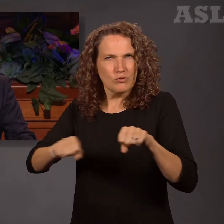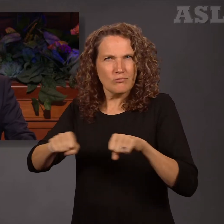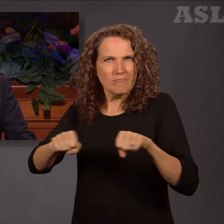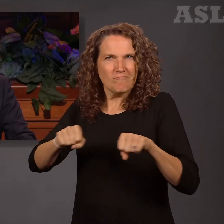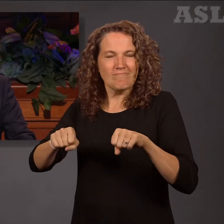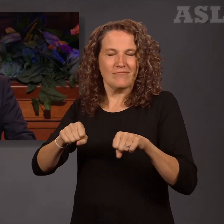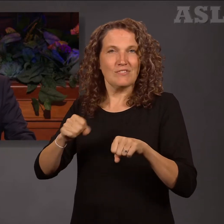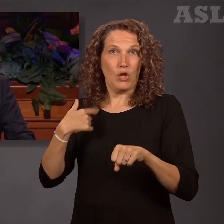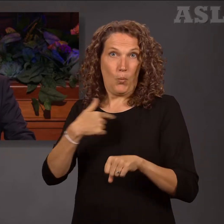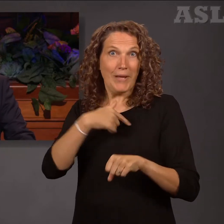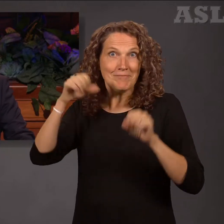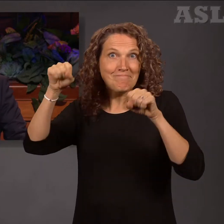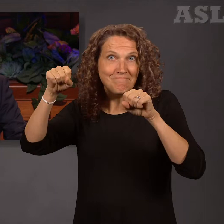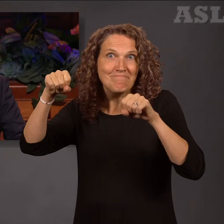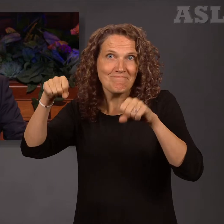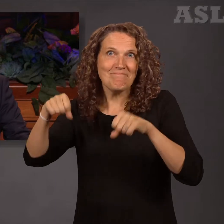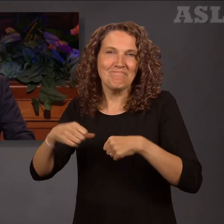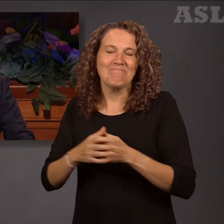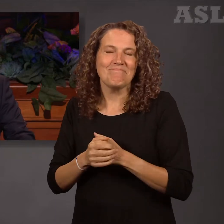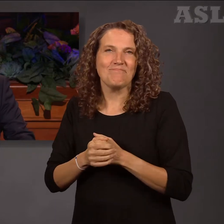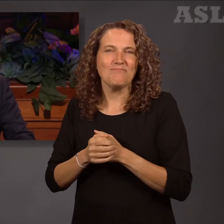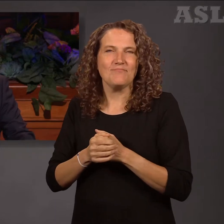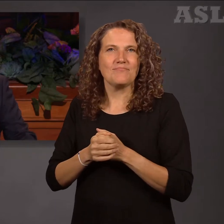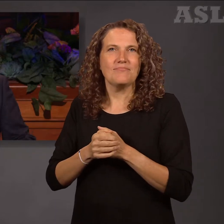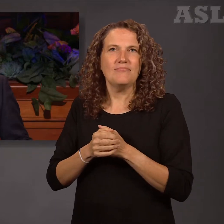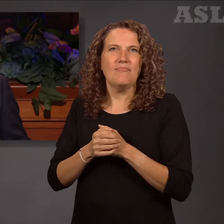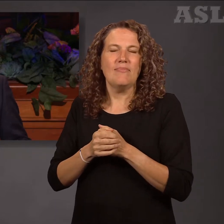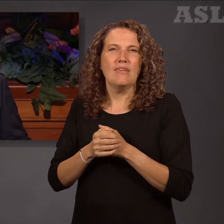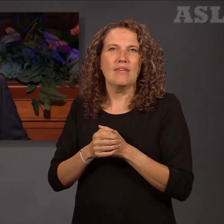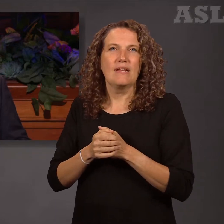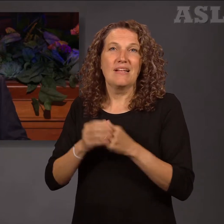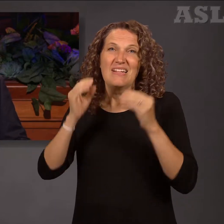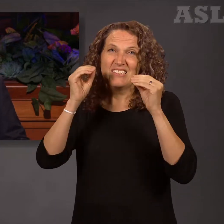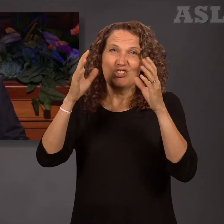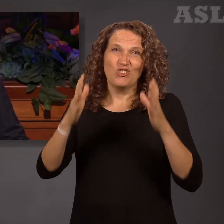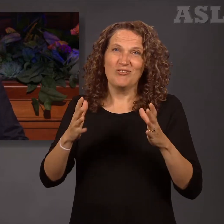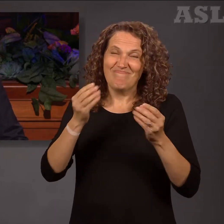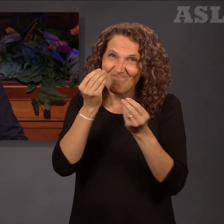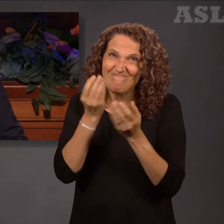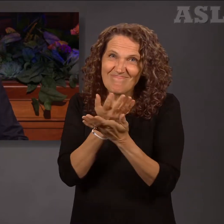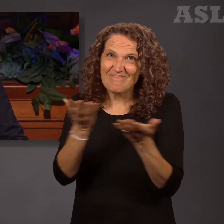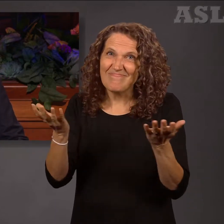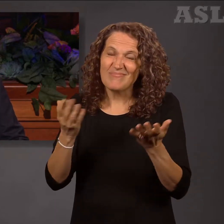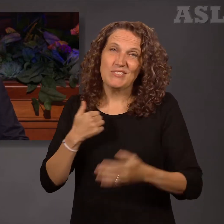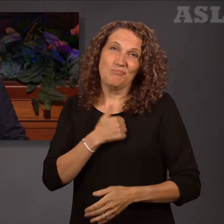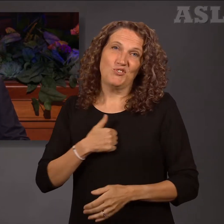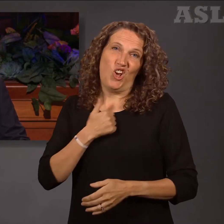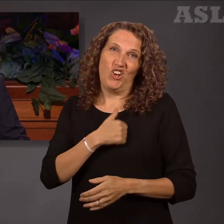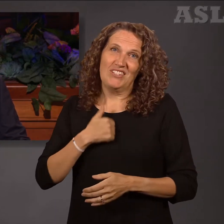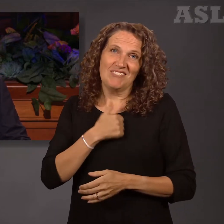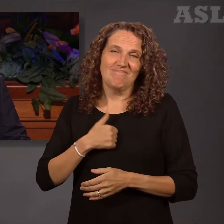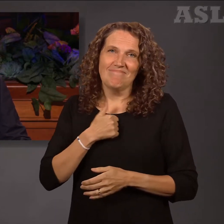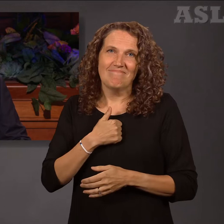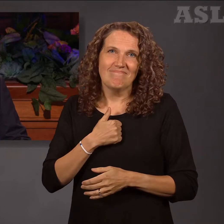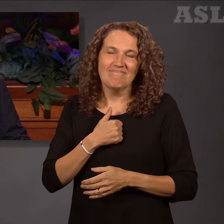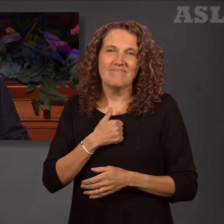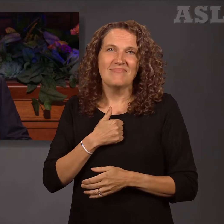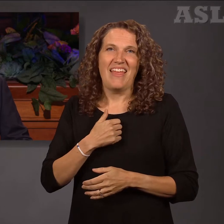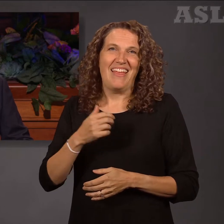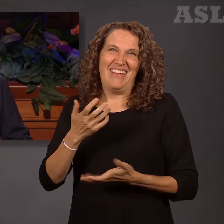nodded our heads. Then the professor said, I am sorry to tell you that this is not possible,